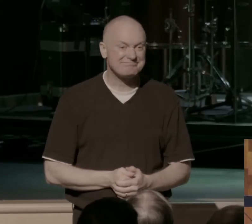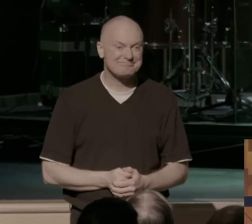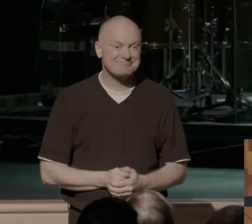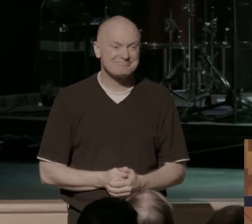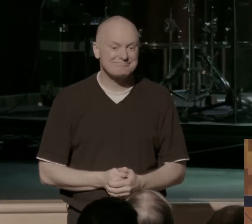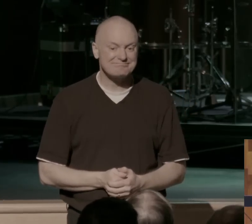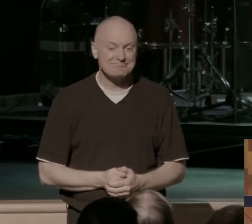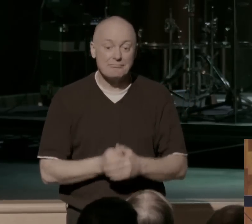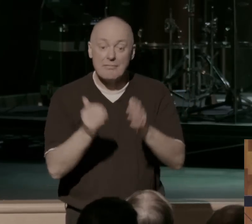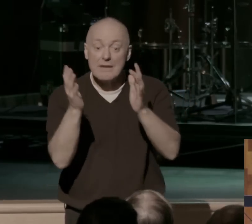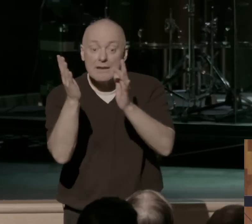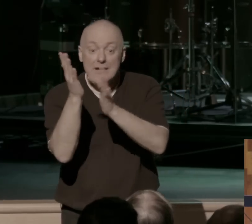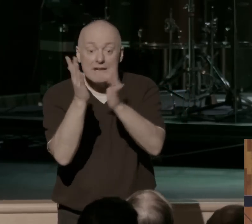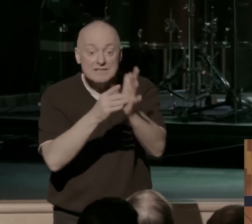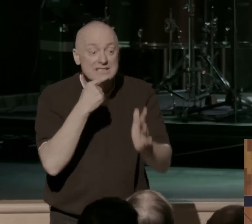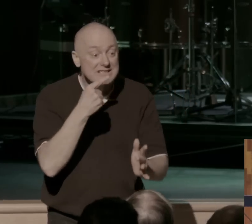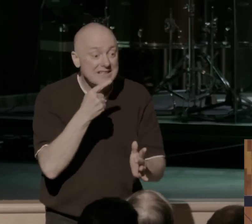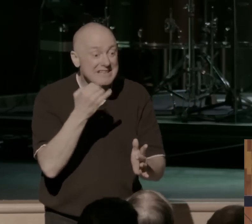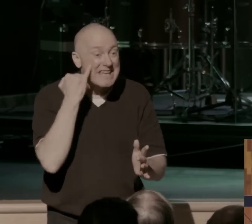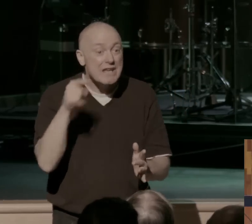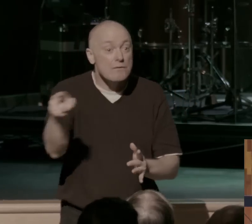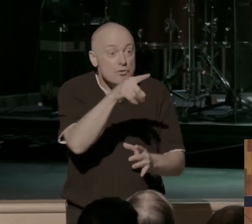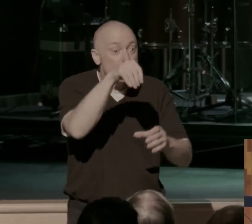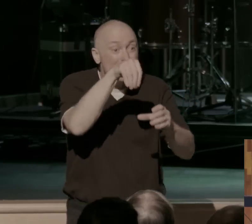And Jesus says, if you're in sin, you're enslaved.